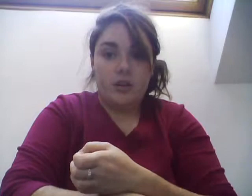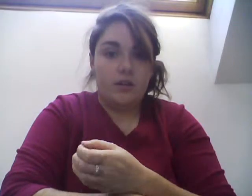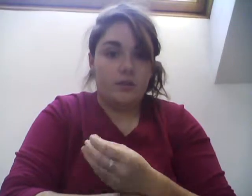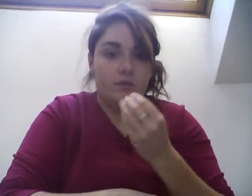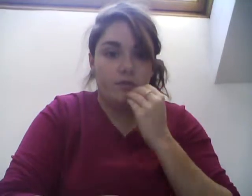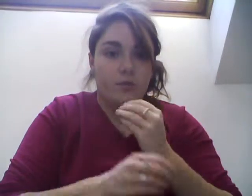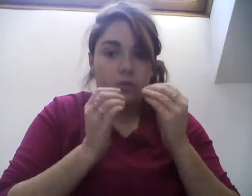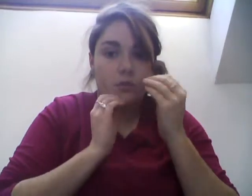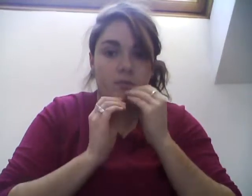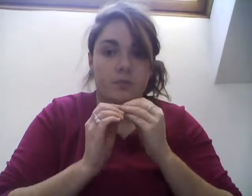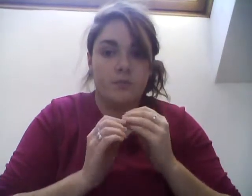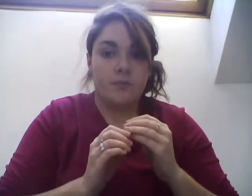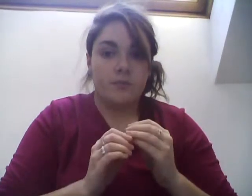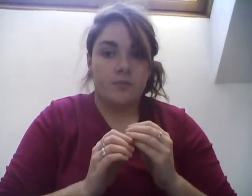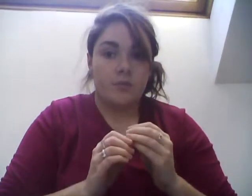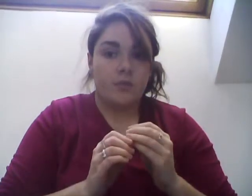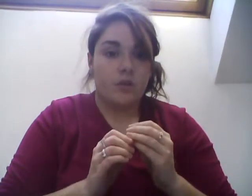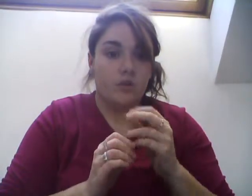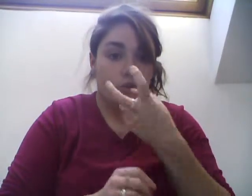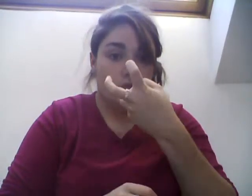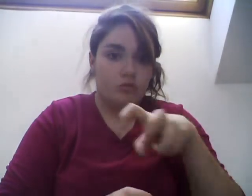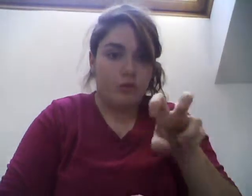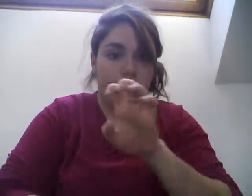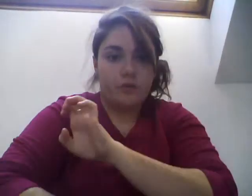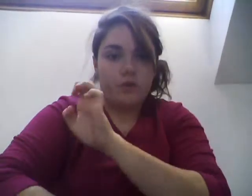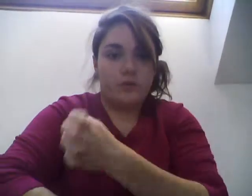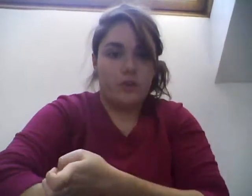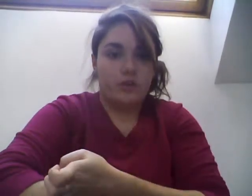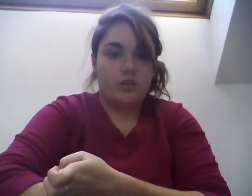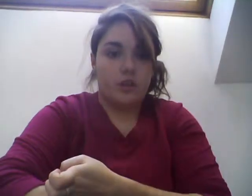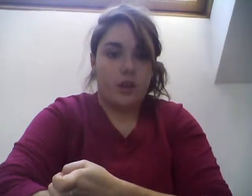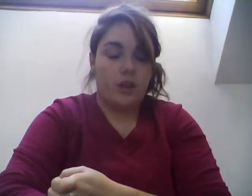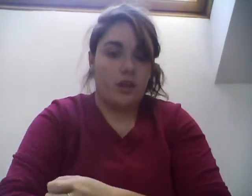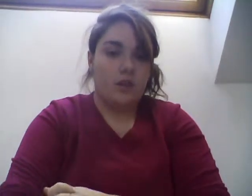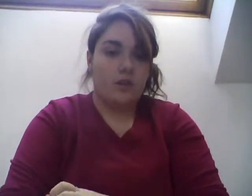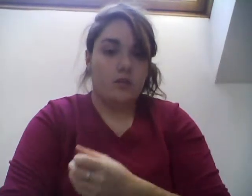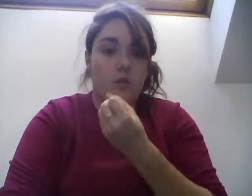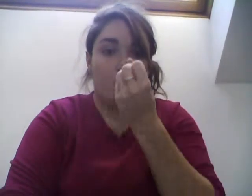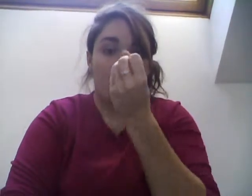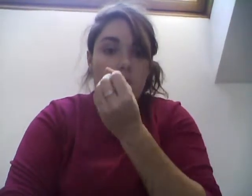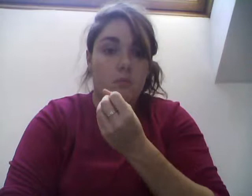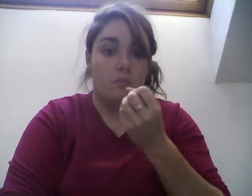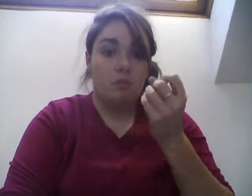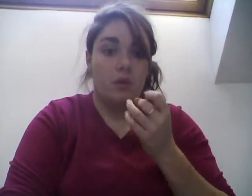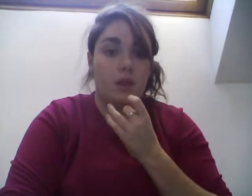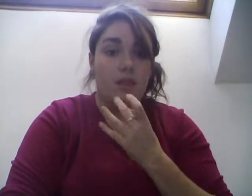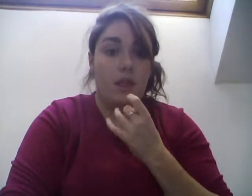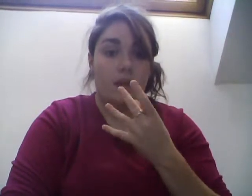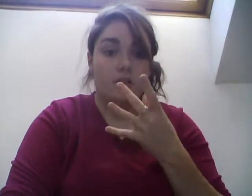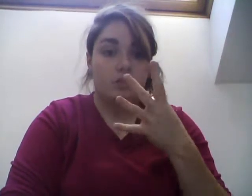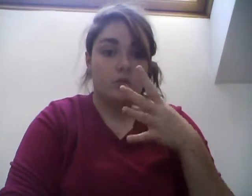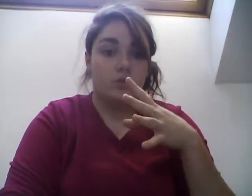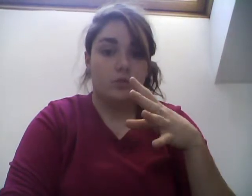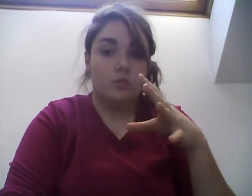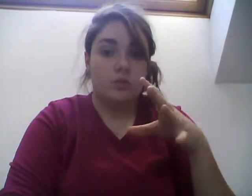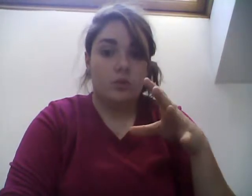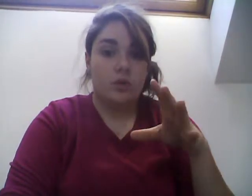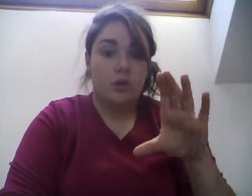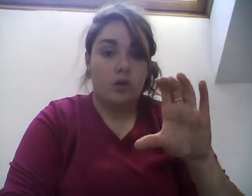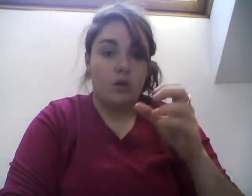So that's our transfer of energy from light energy to chemical energy. And I wrote that in green because the chlorophyll